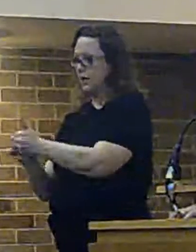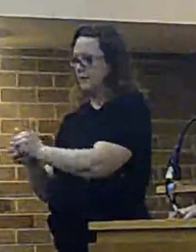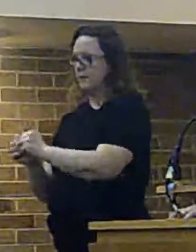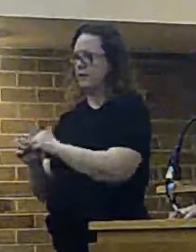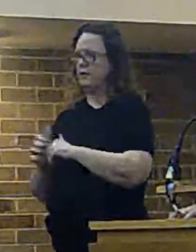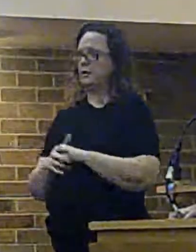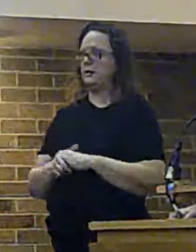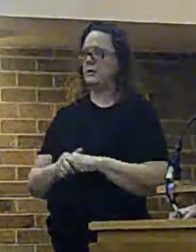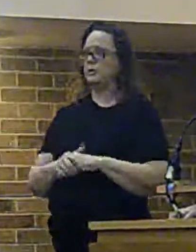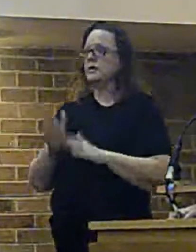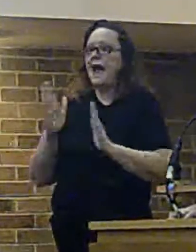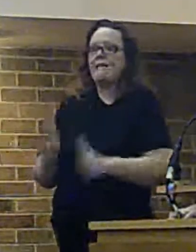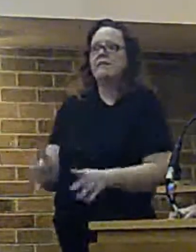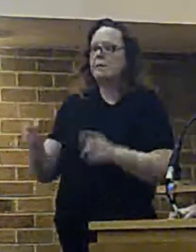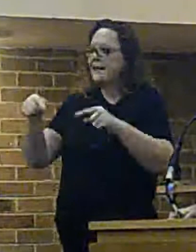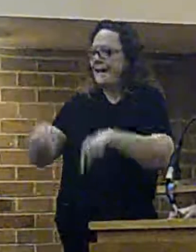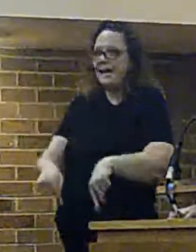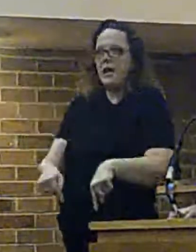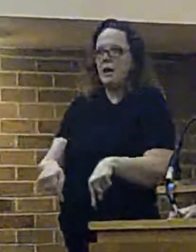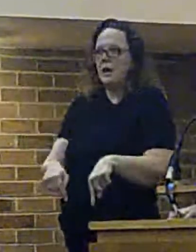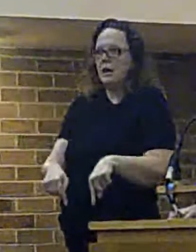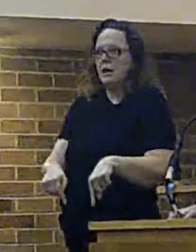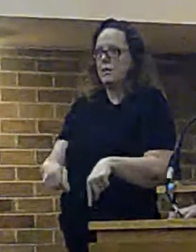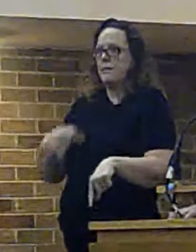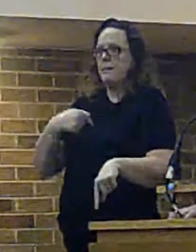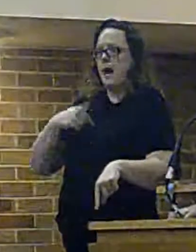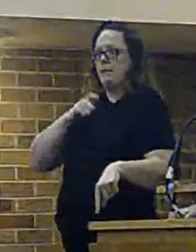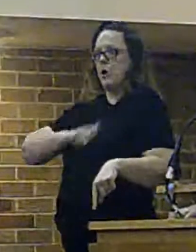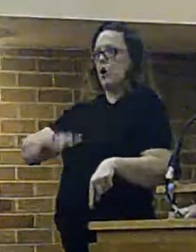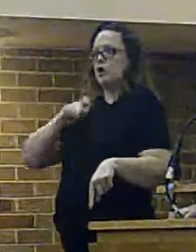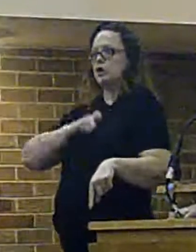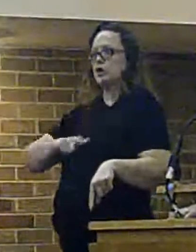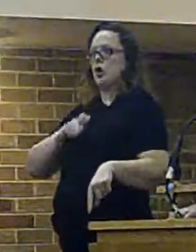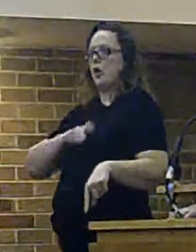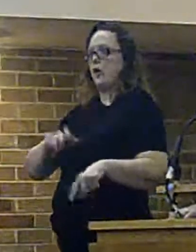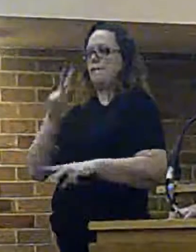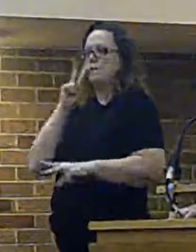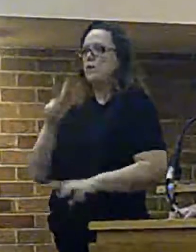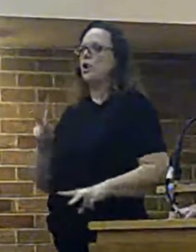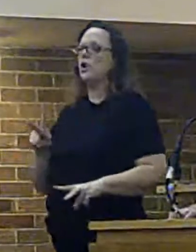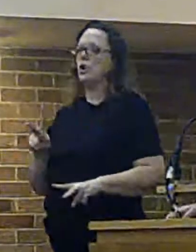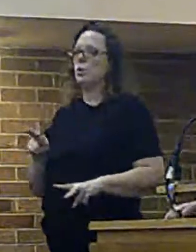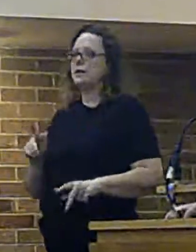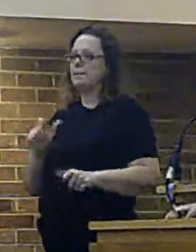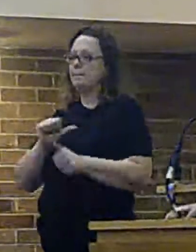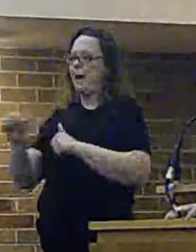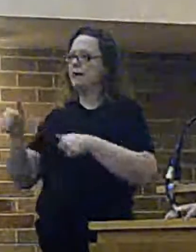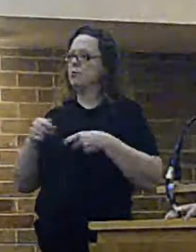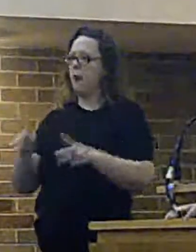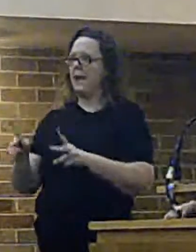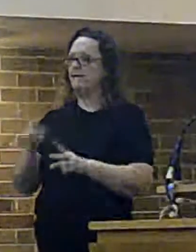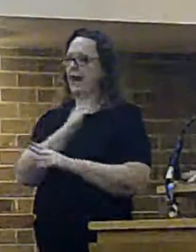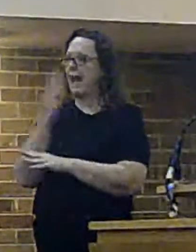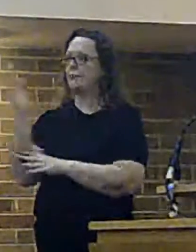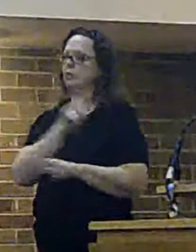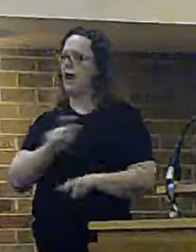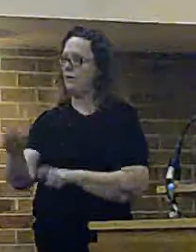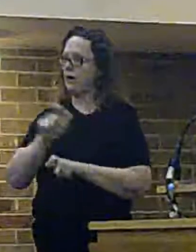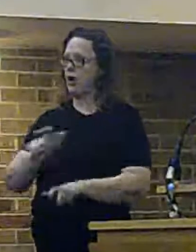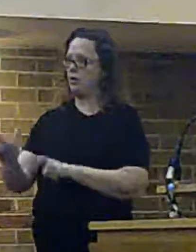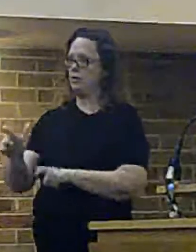land. Let's be clear about that. That is my personal view. And what I will also say is, and I'll take this